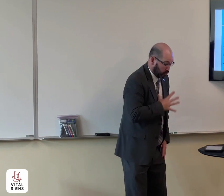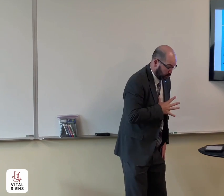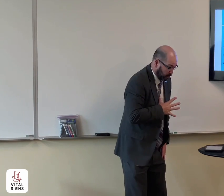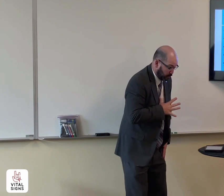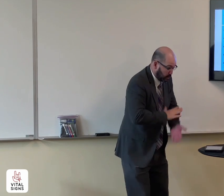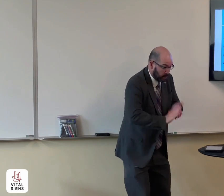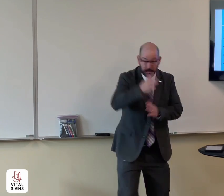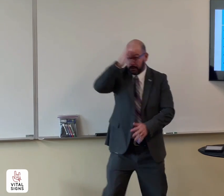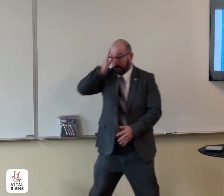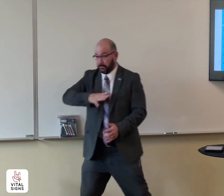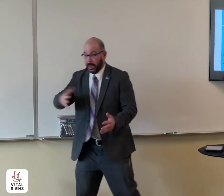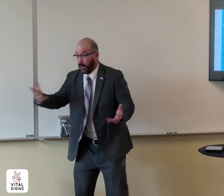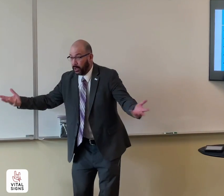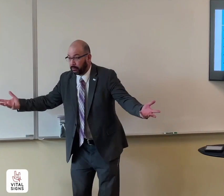for a woman to become a man?